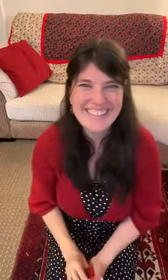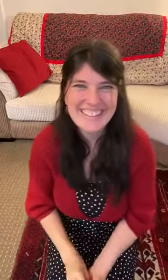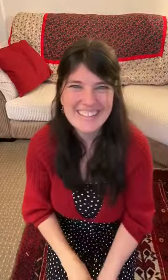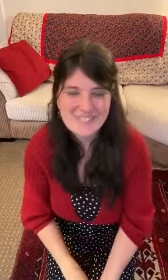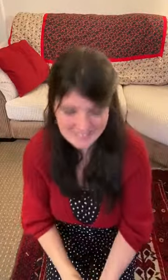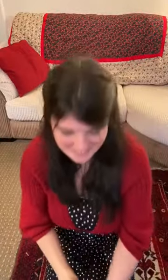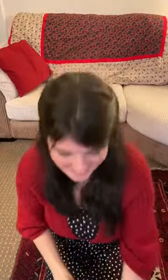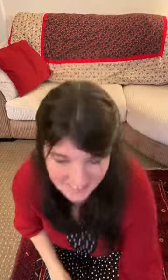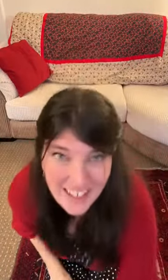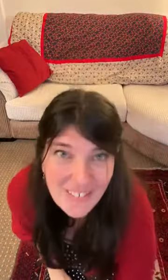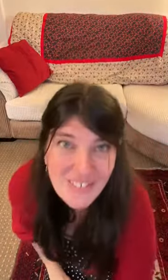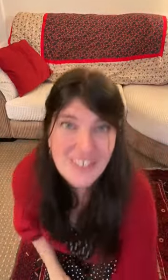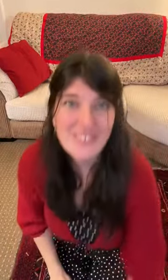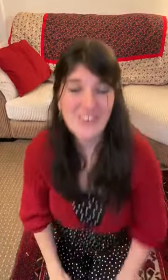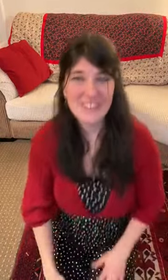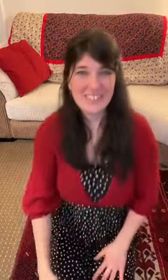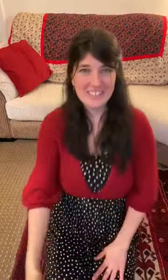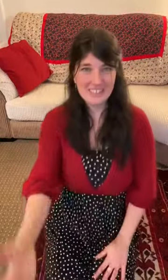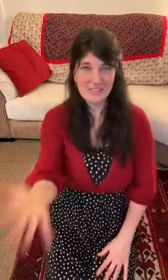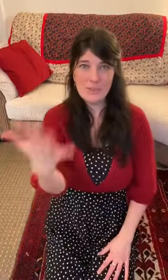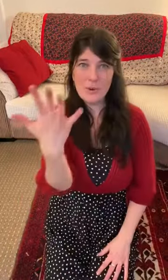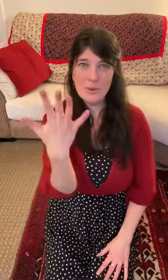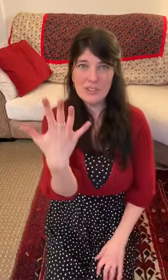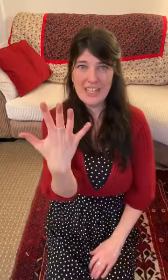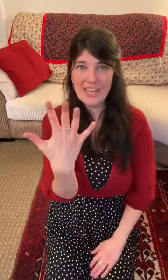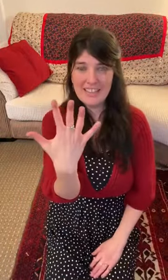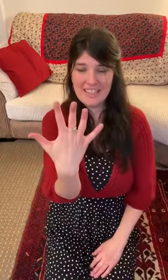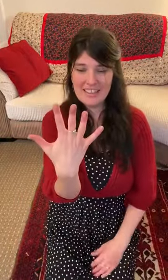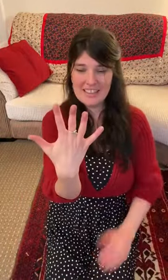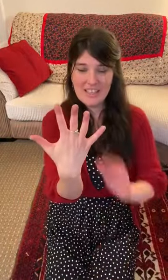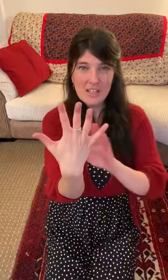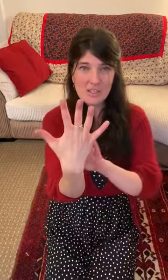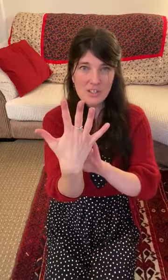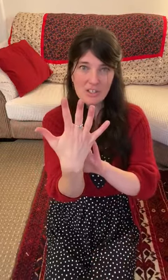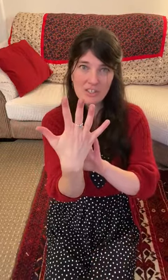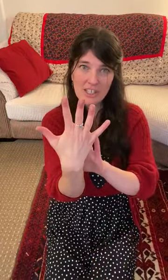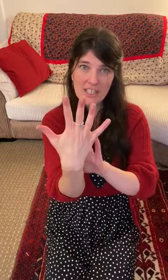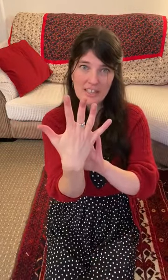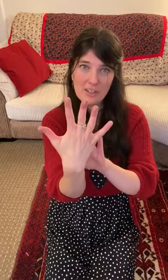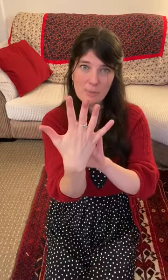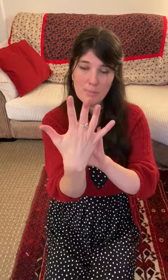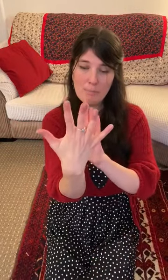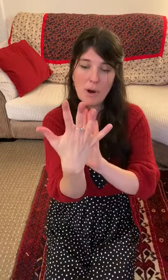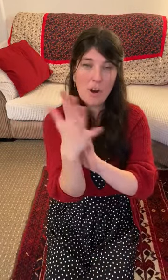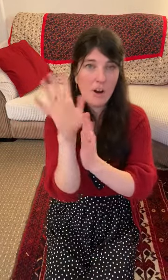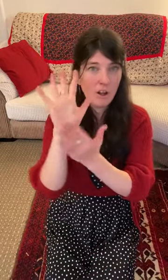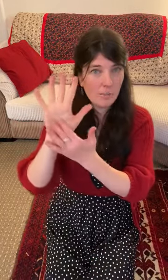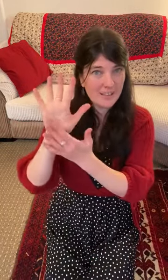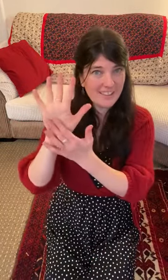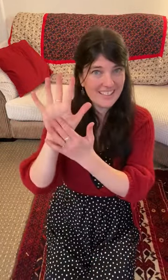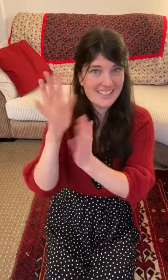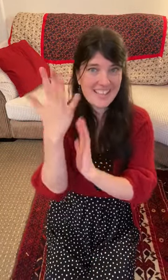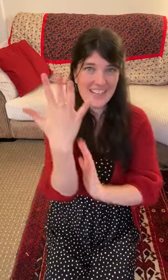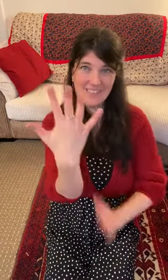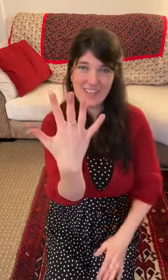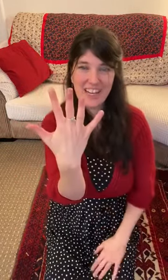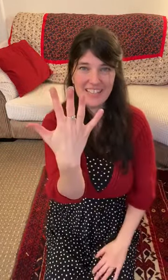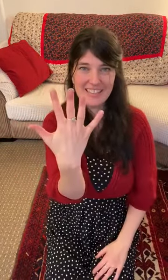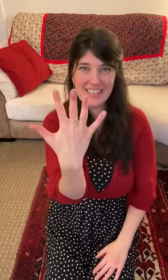And I have one more you can do. If you hold your hand like this, so you're looking at your palm, the inside of your hand like